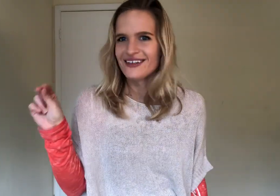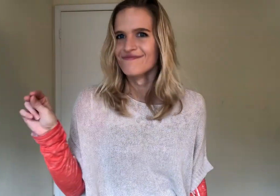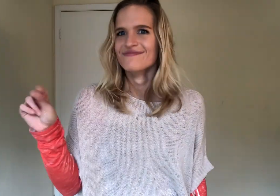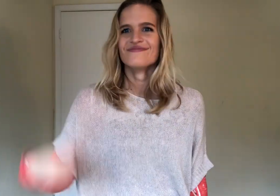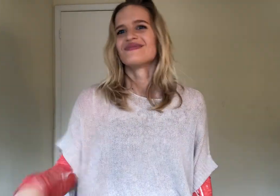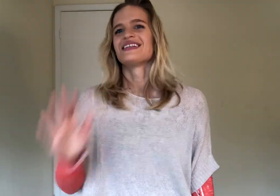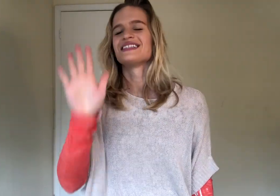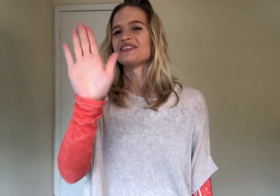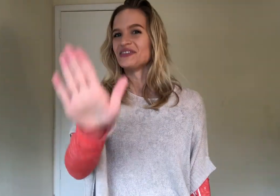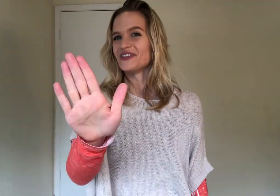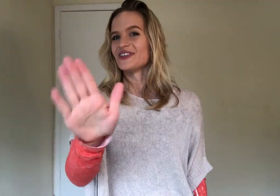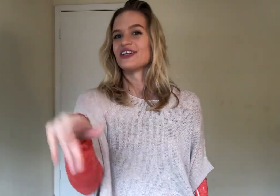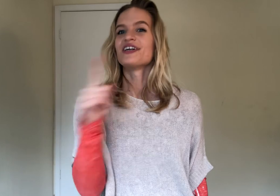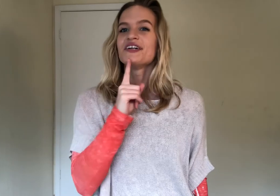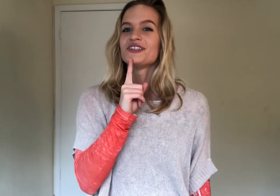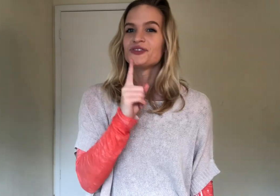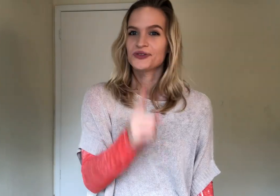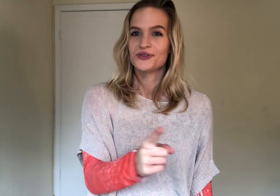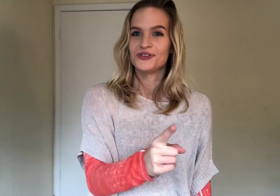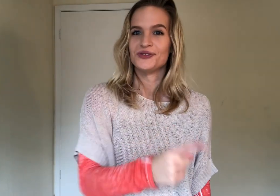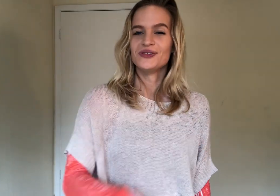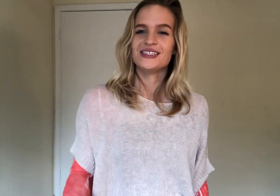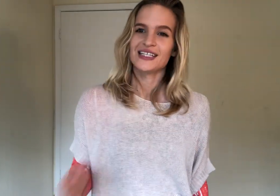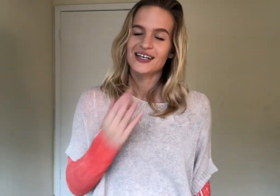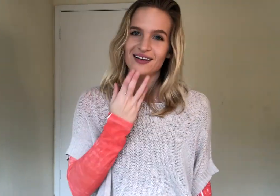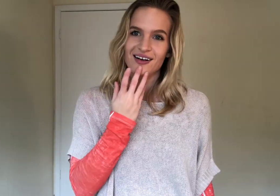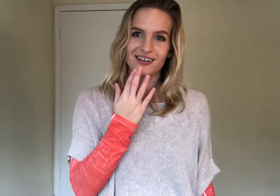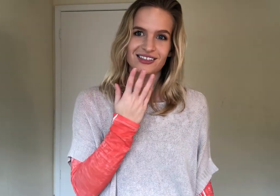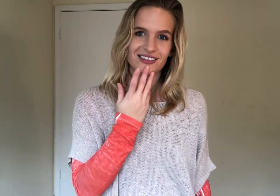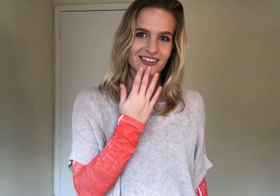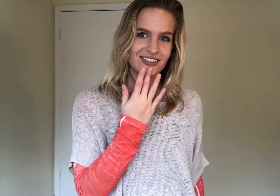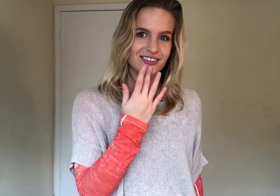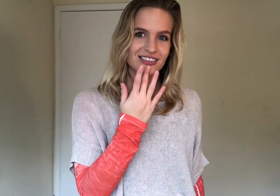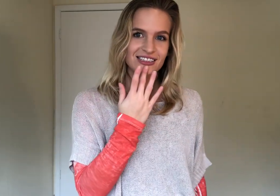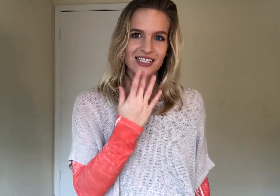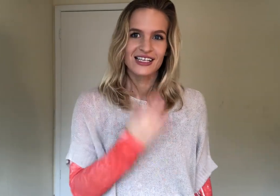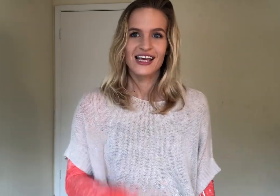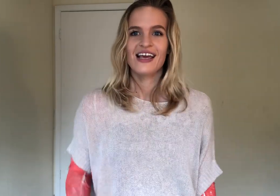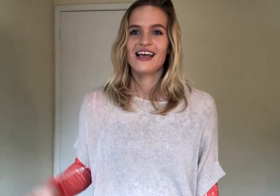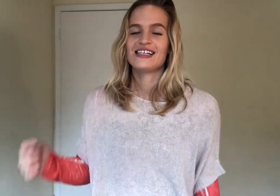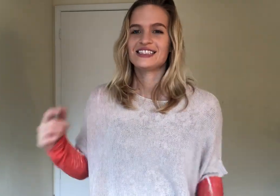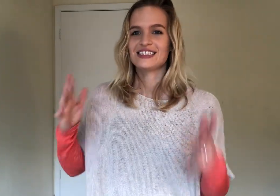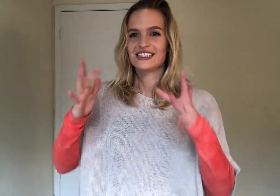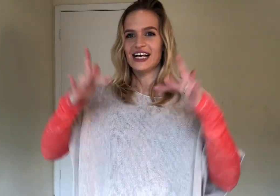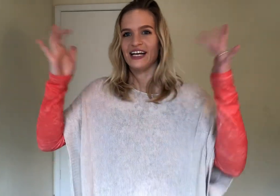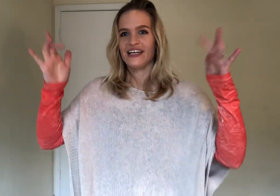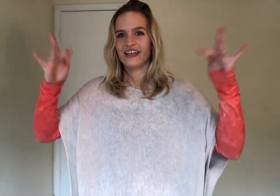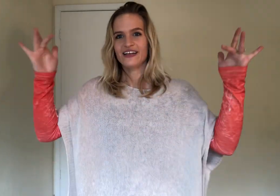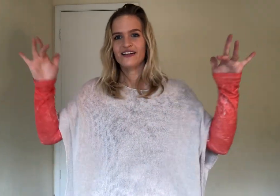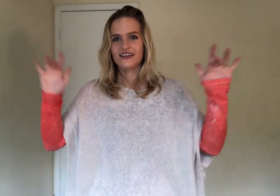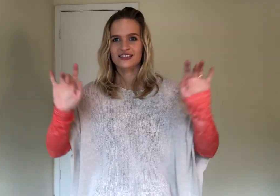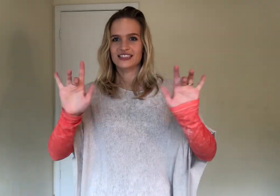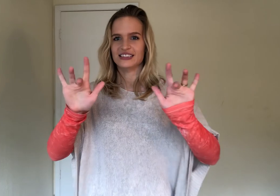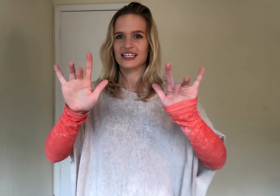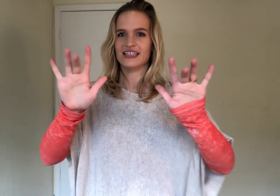No. Your. True. Colors. Shining. So this is like.